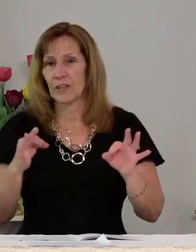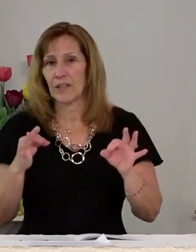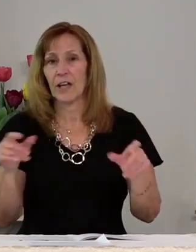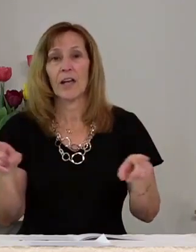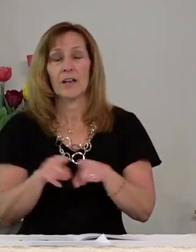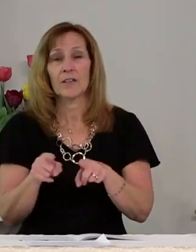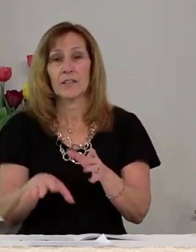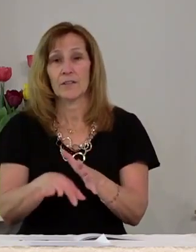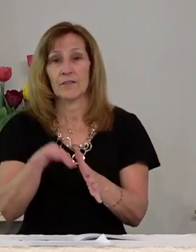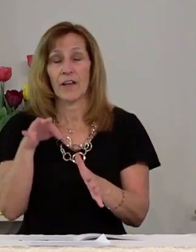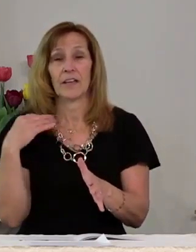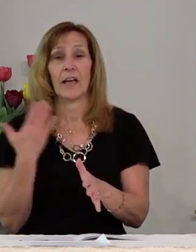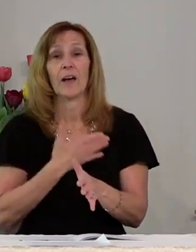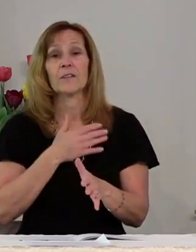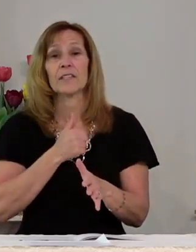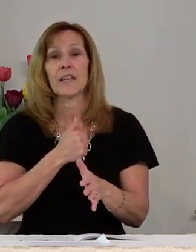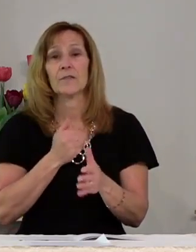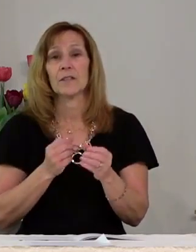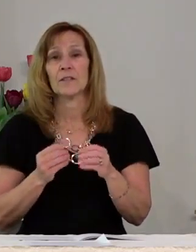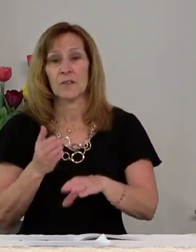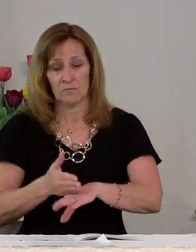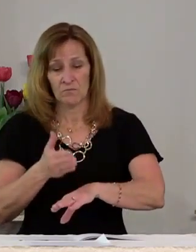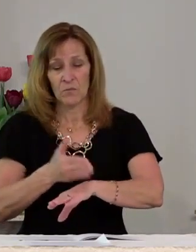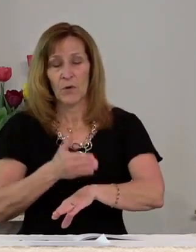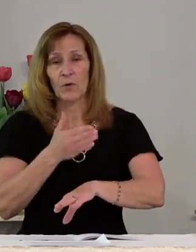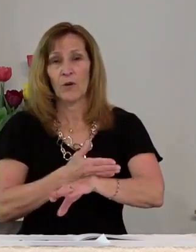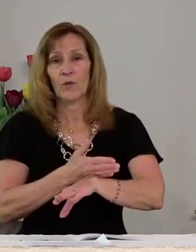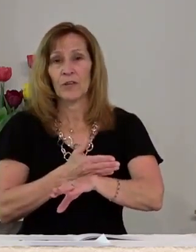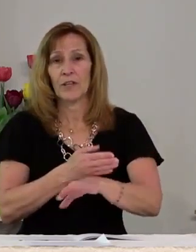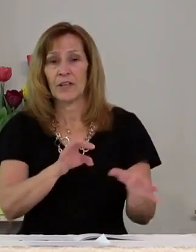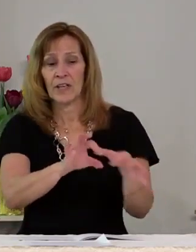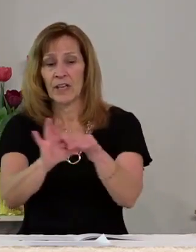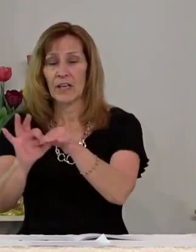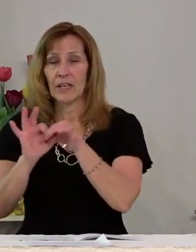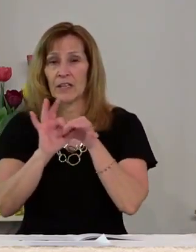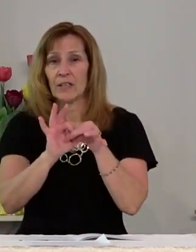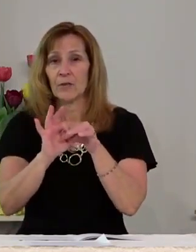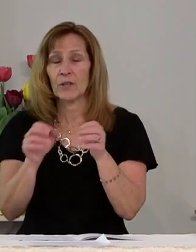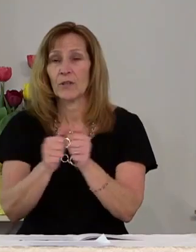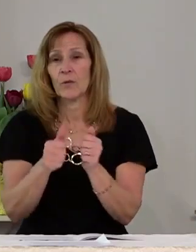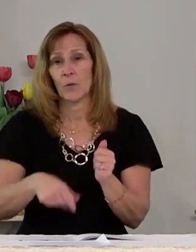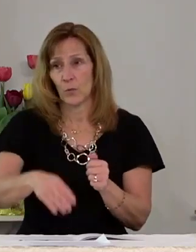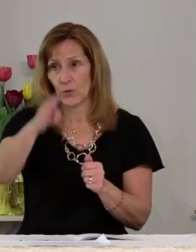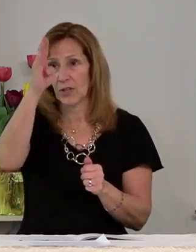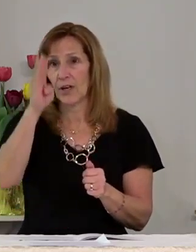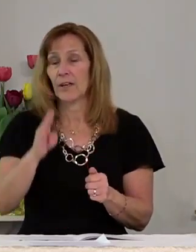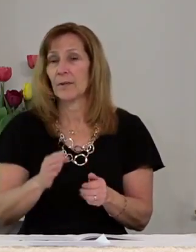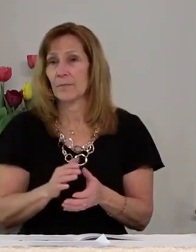also find ourselves growing in union with God I